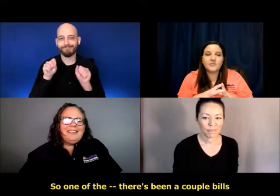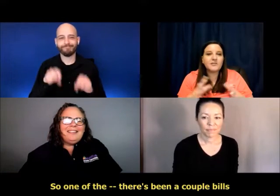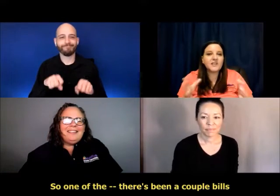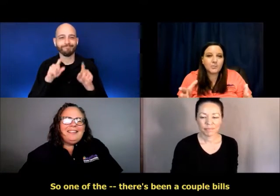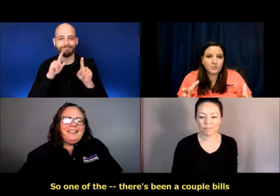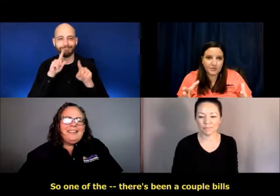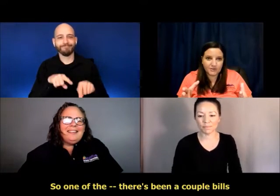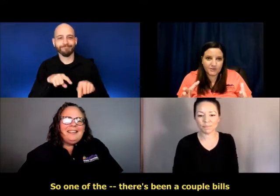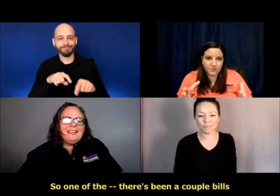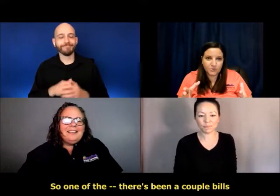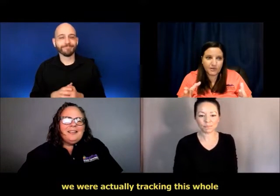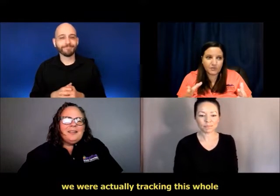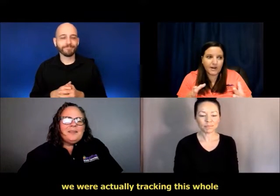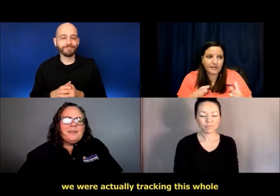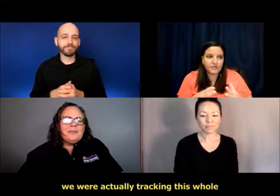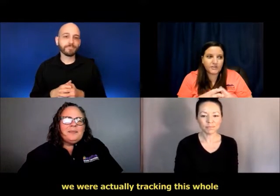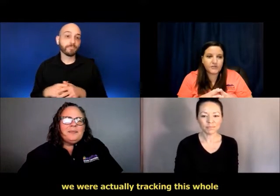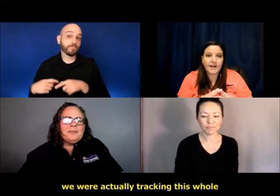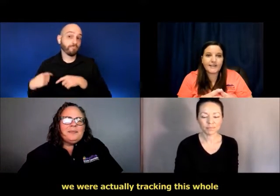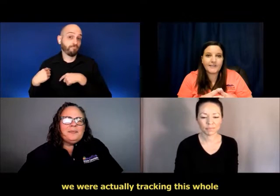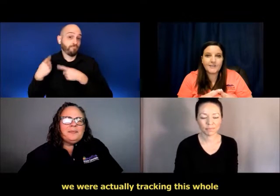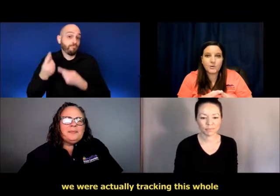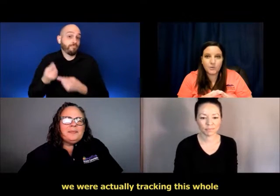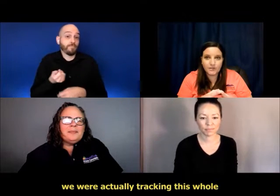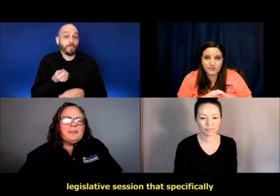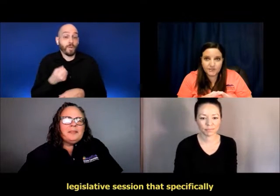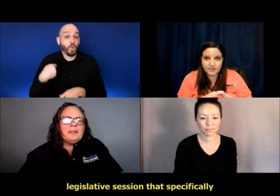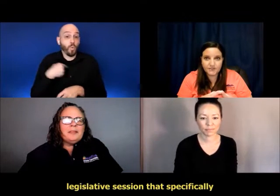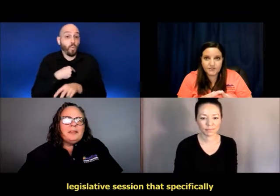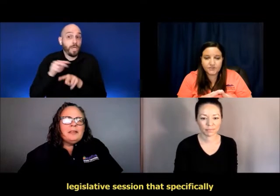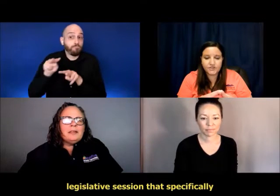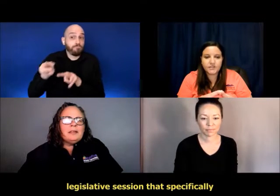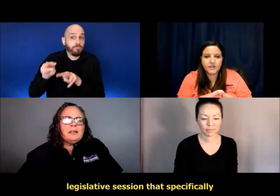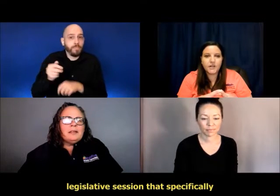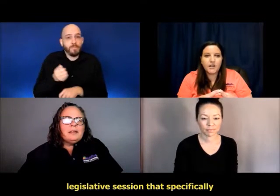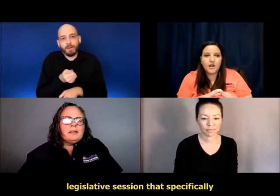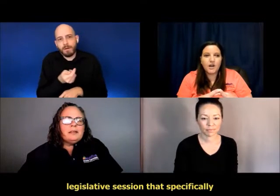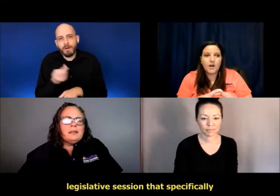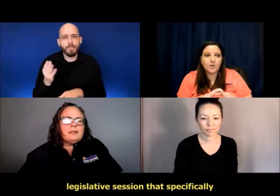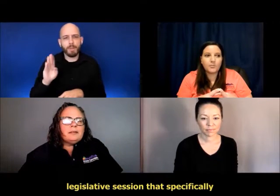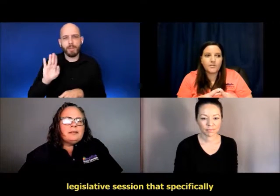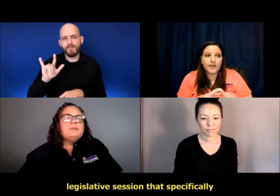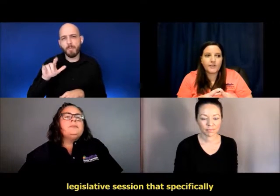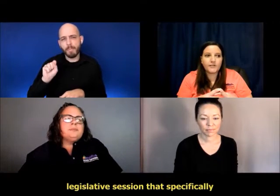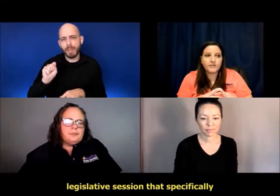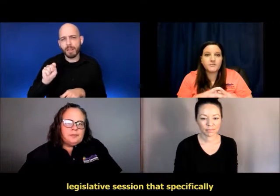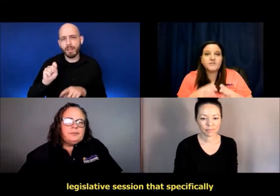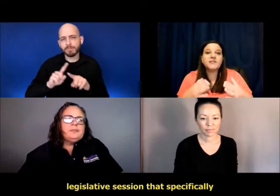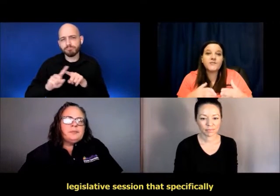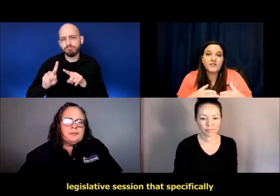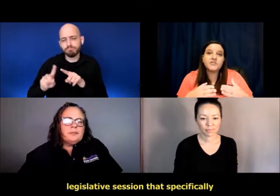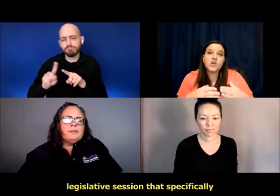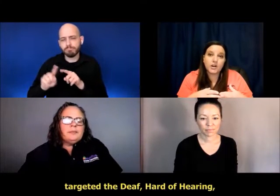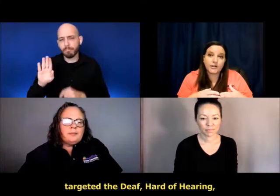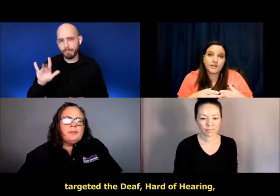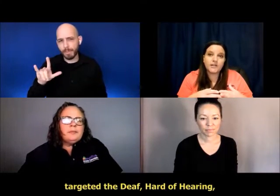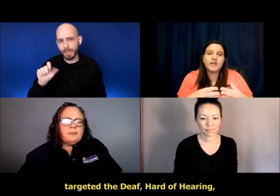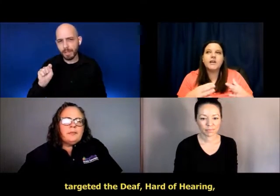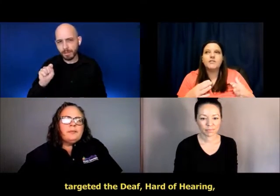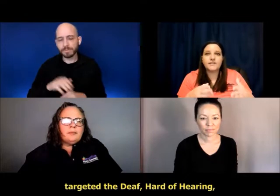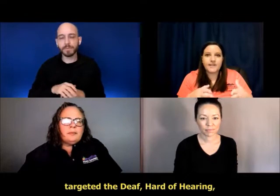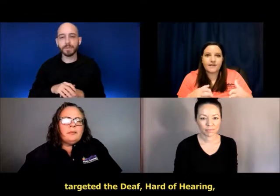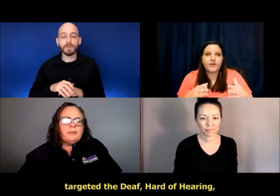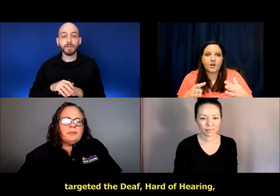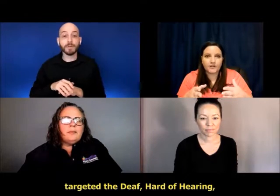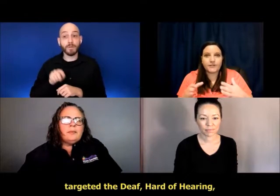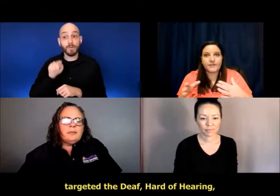there's been a couple of bills. We were actually tracking this whole legislative session that specifically targeted